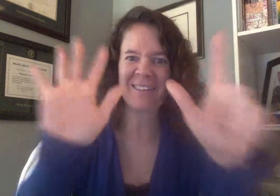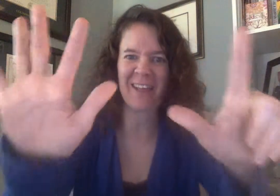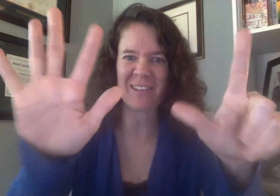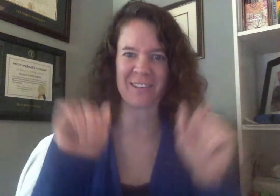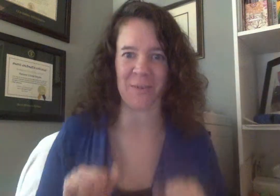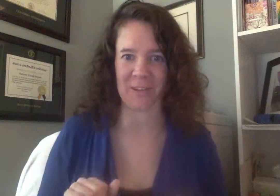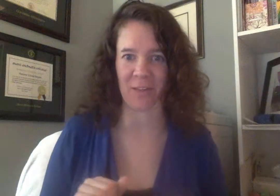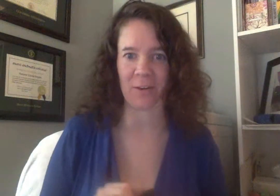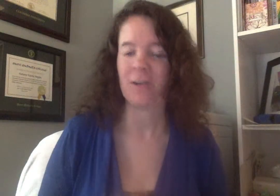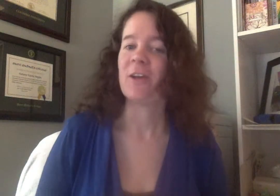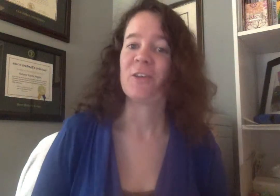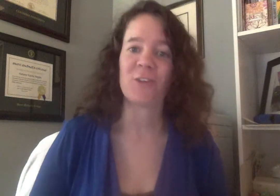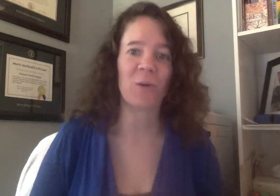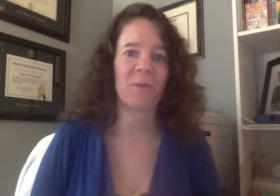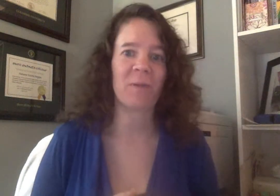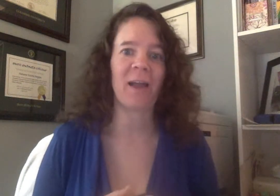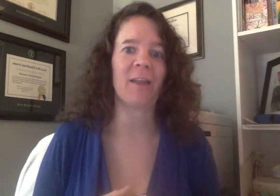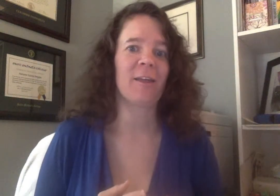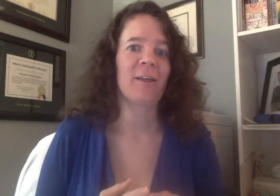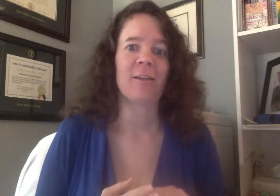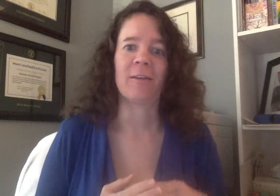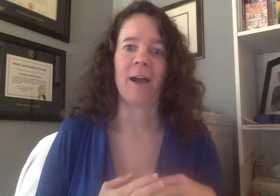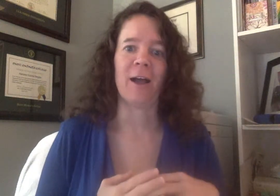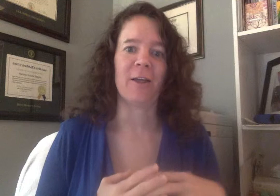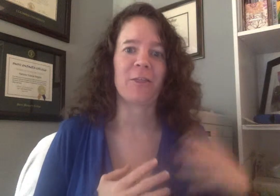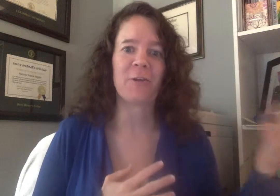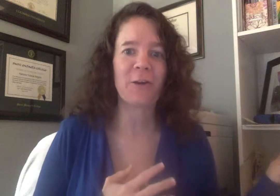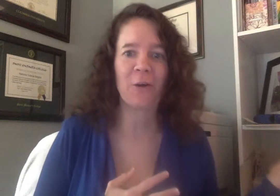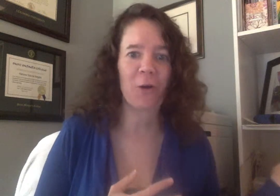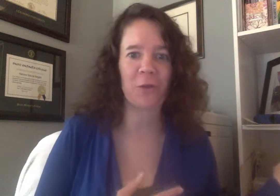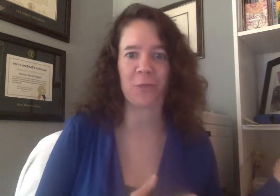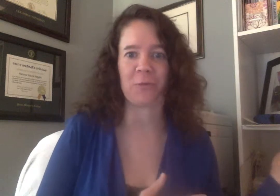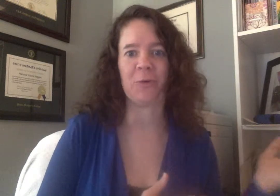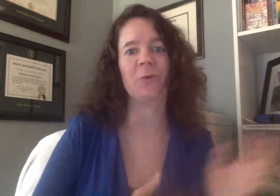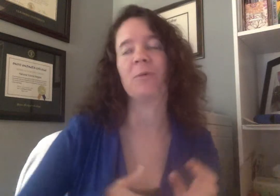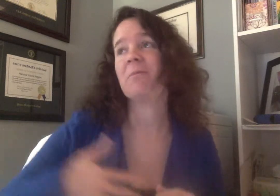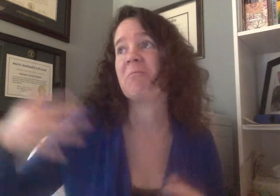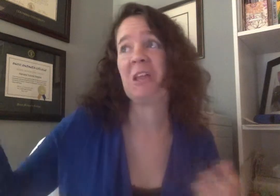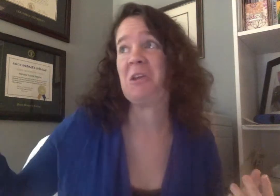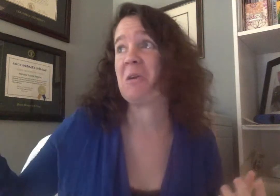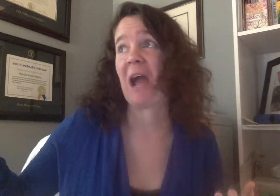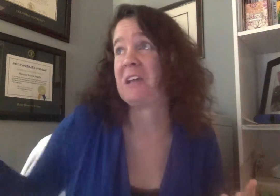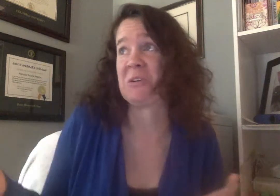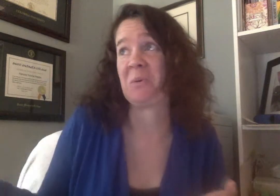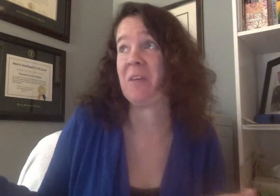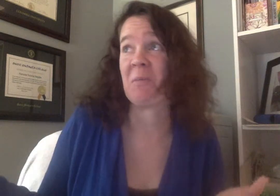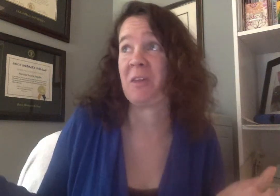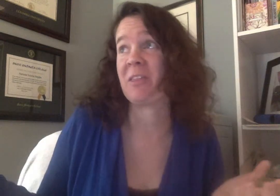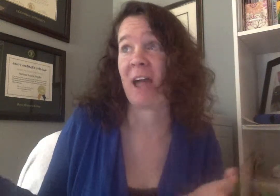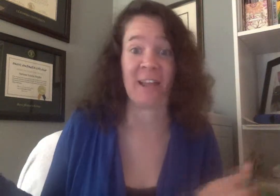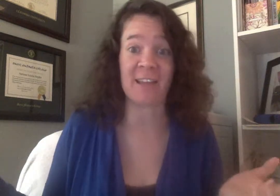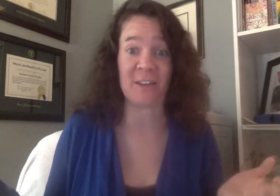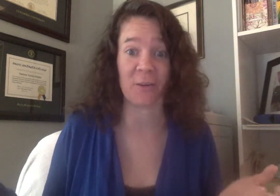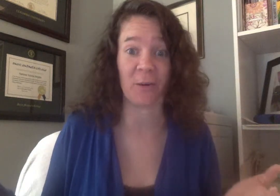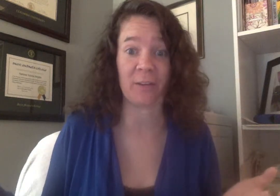sevens to each other so with my three-year-old through really I do even with nine and ten-year-olds